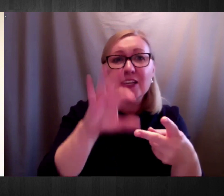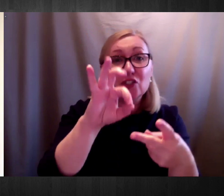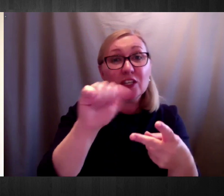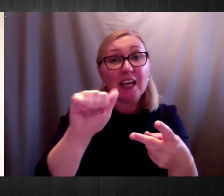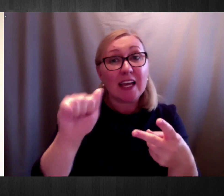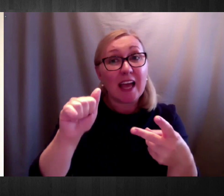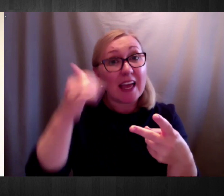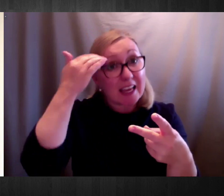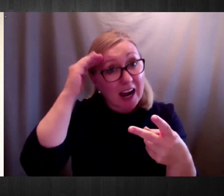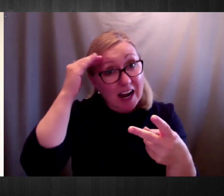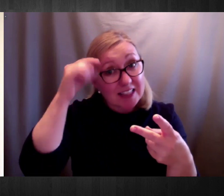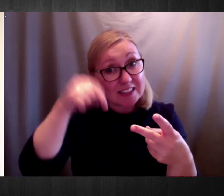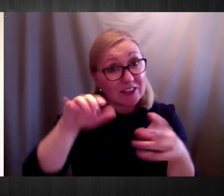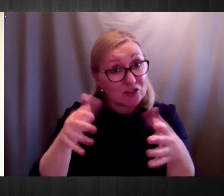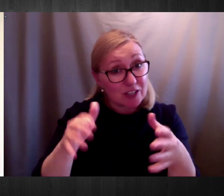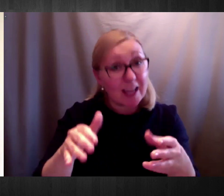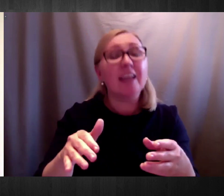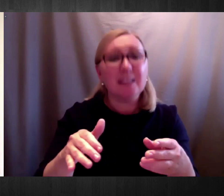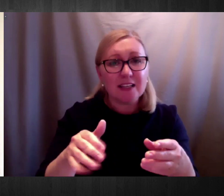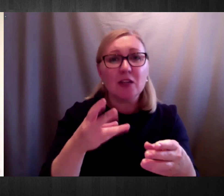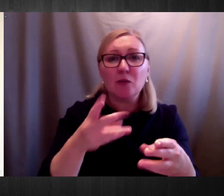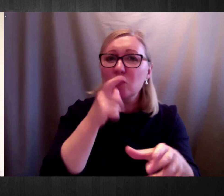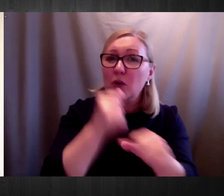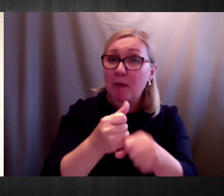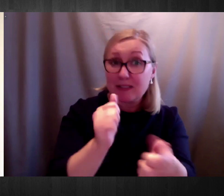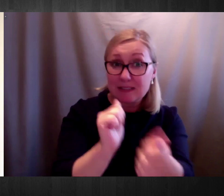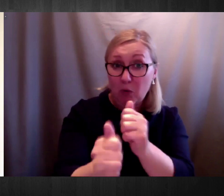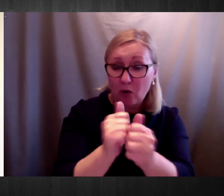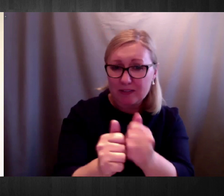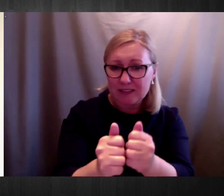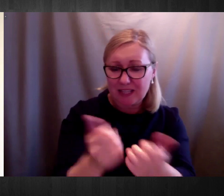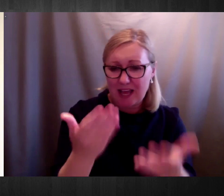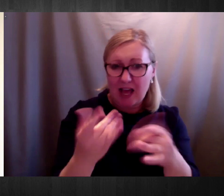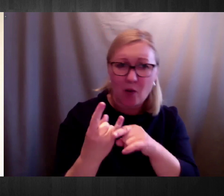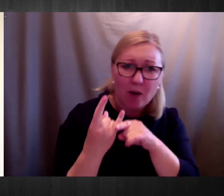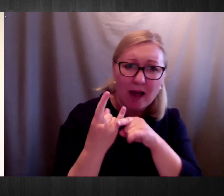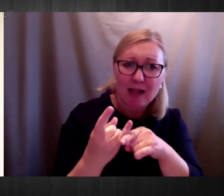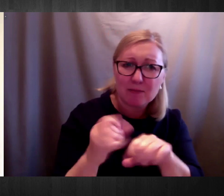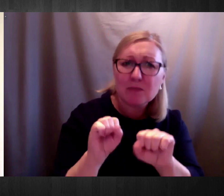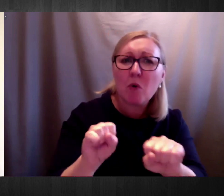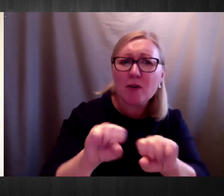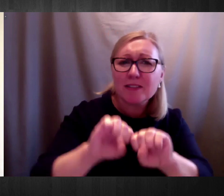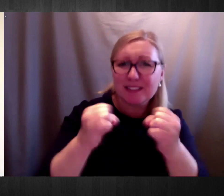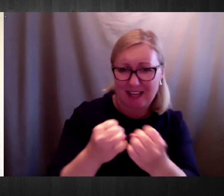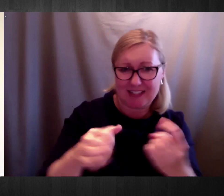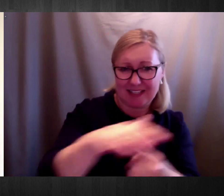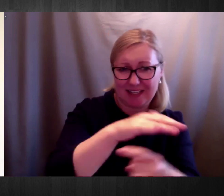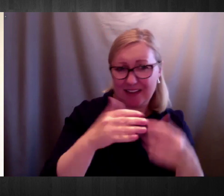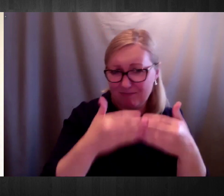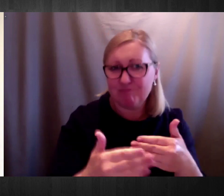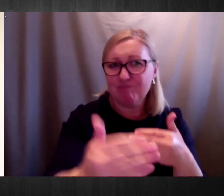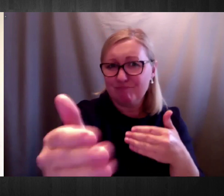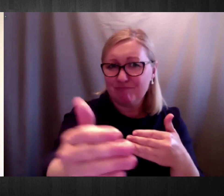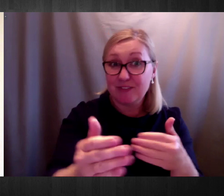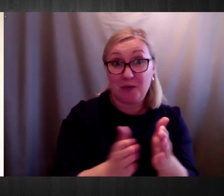role as a tool in supporting society beyond the first wave of the coronavirus crisis. So something to look forward to for next